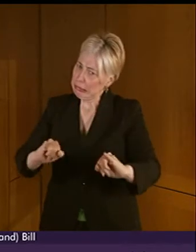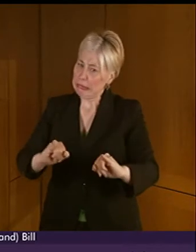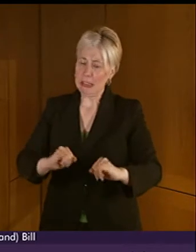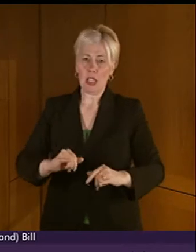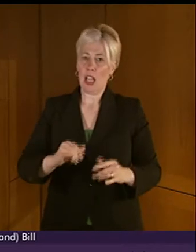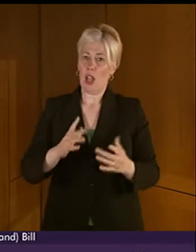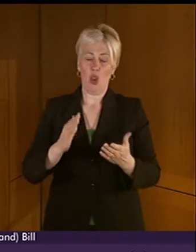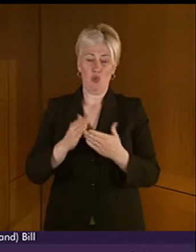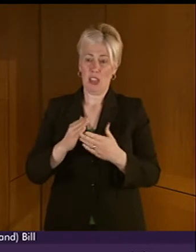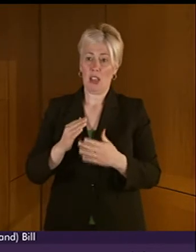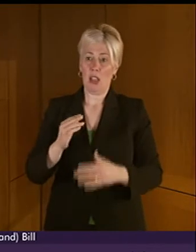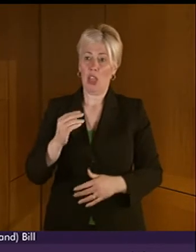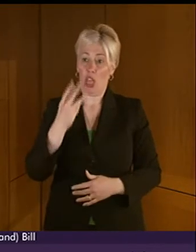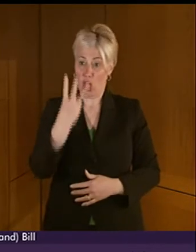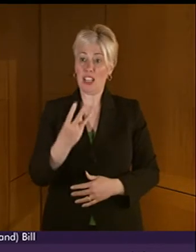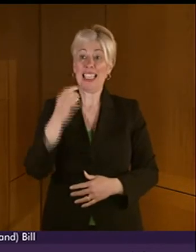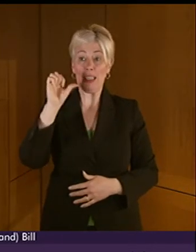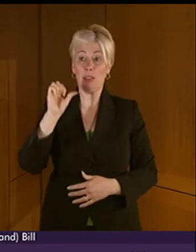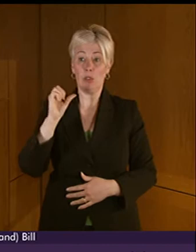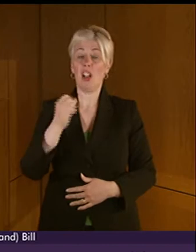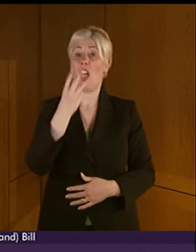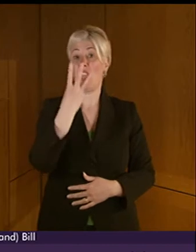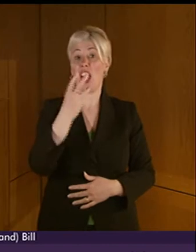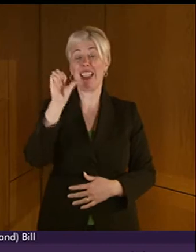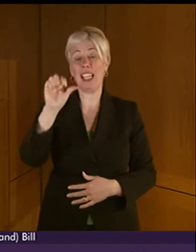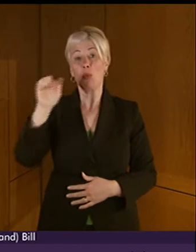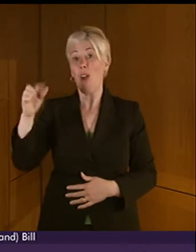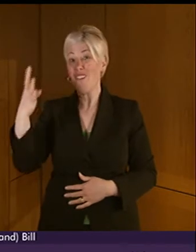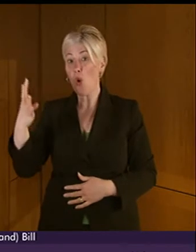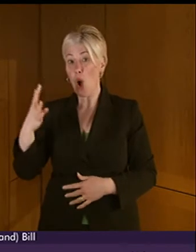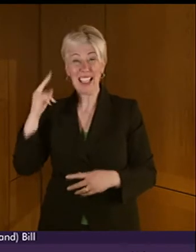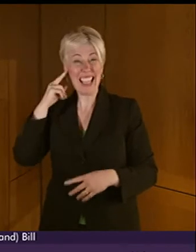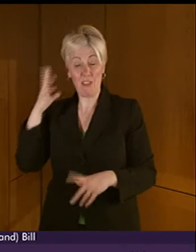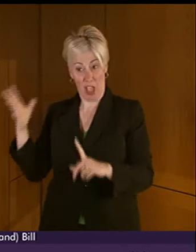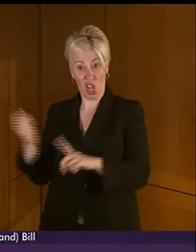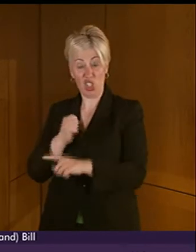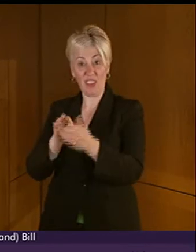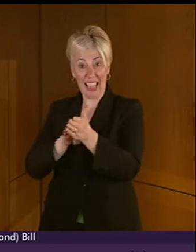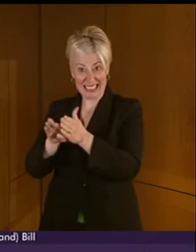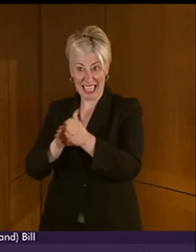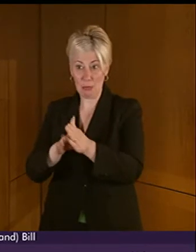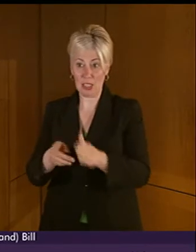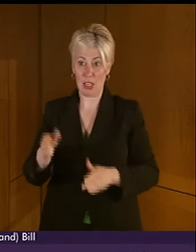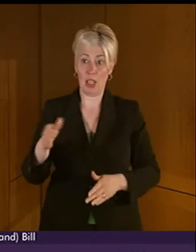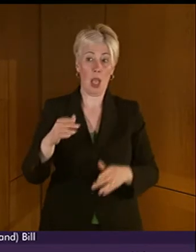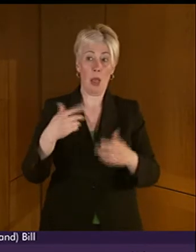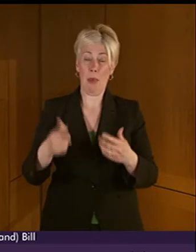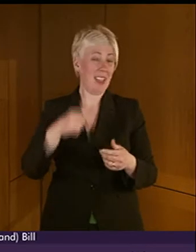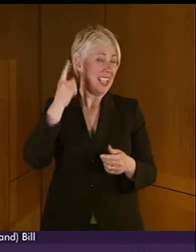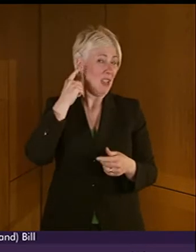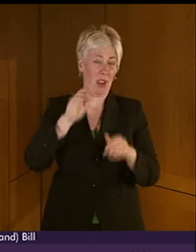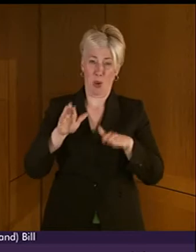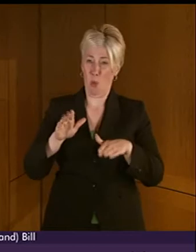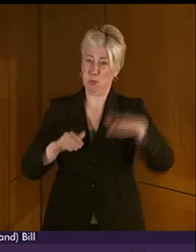attained higher or advanced higher, compared to 60.2% of hearing pupils. Scottish Government data also shows that only